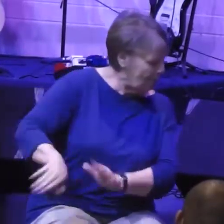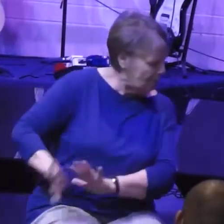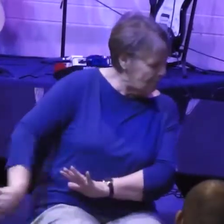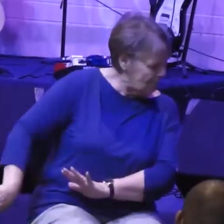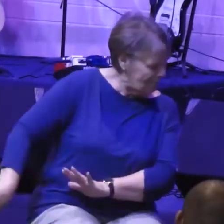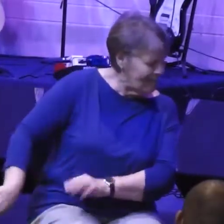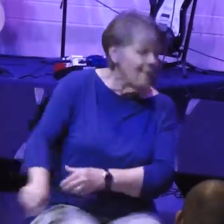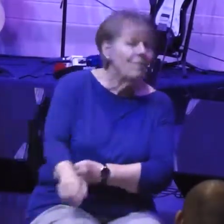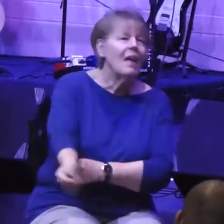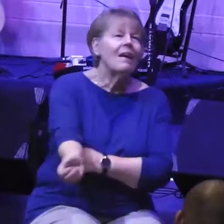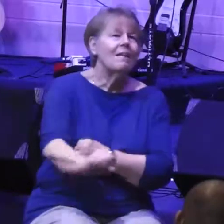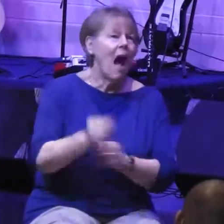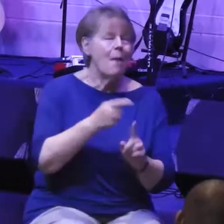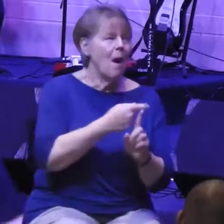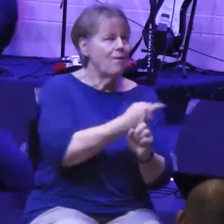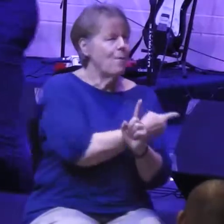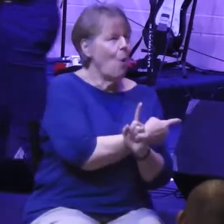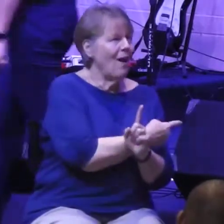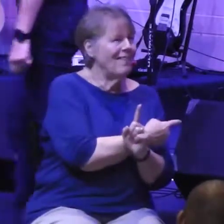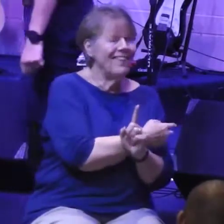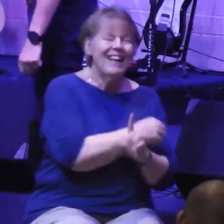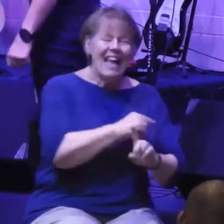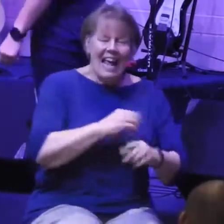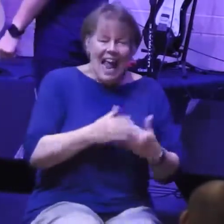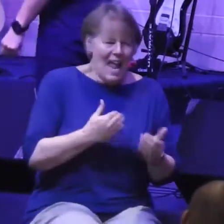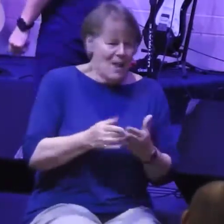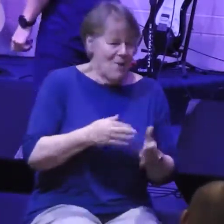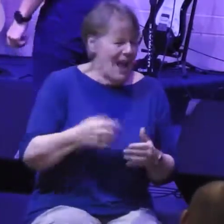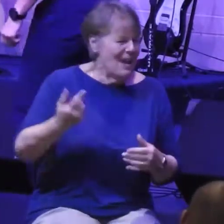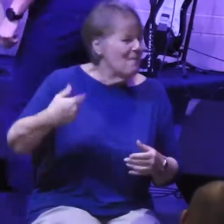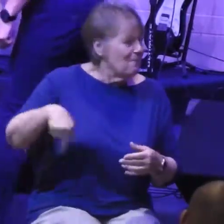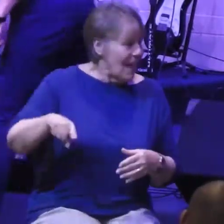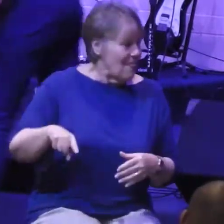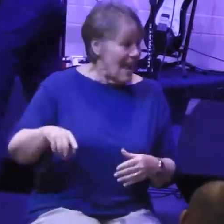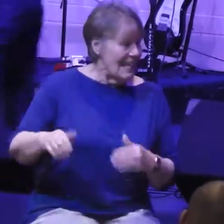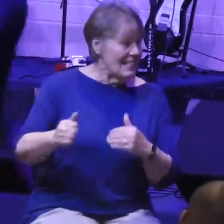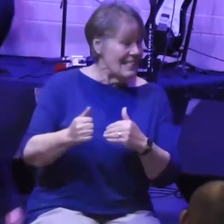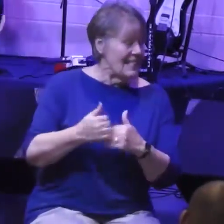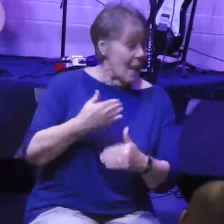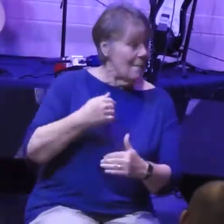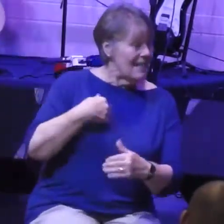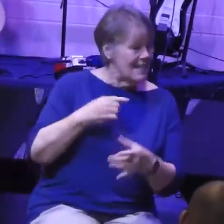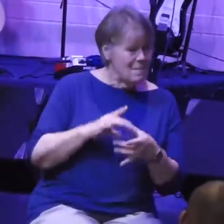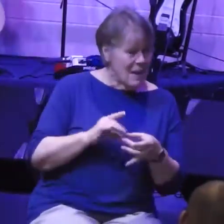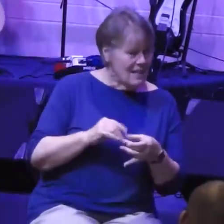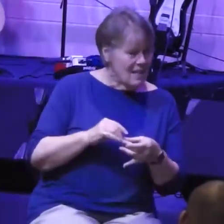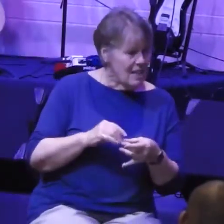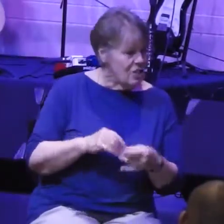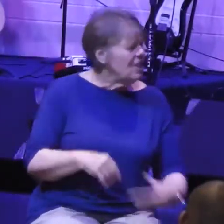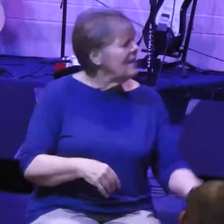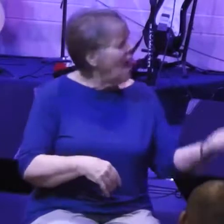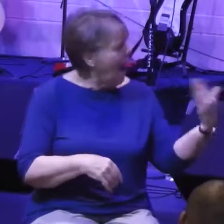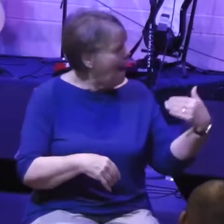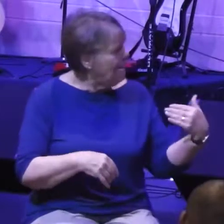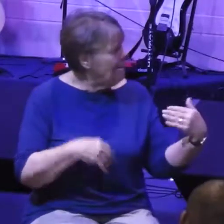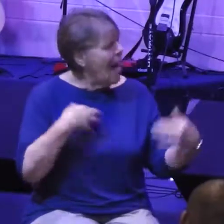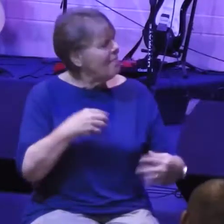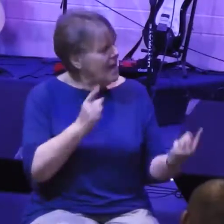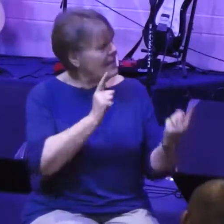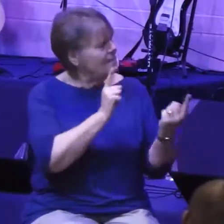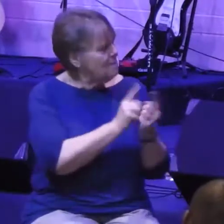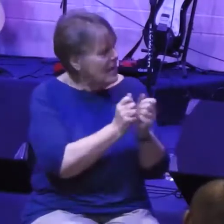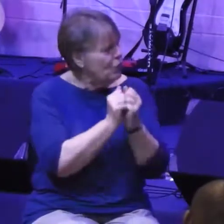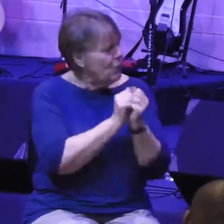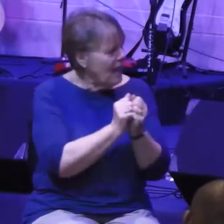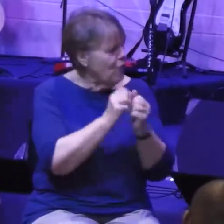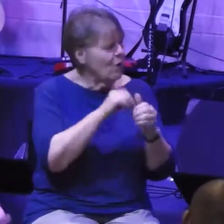I digress. Sanballat and Geshem sent me this message. Come, let us meet together in one of the